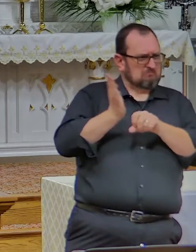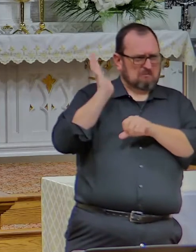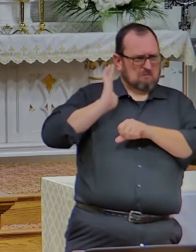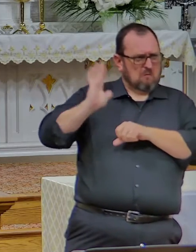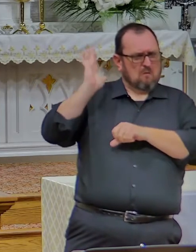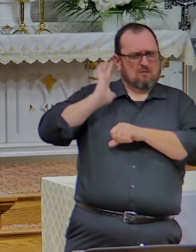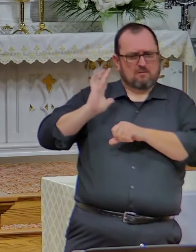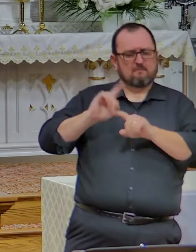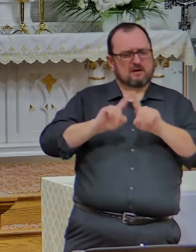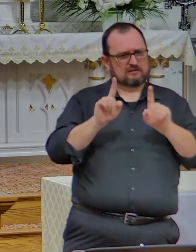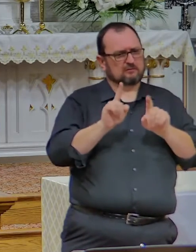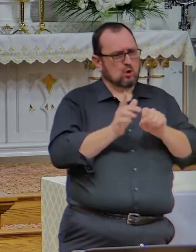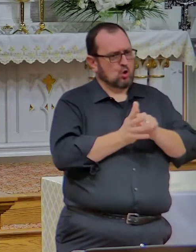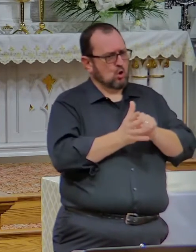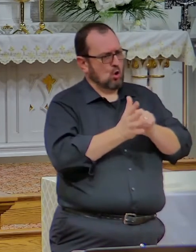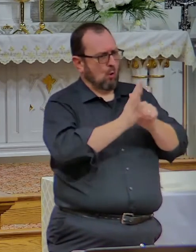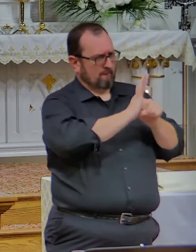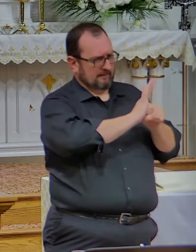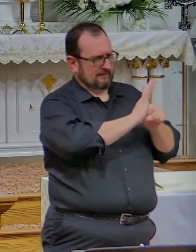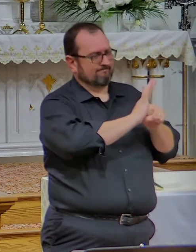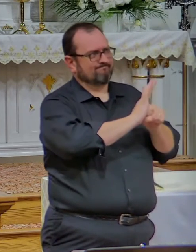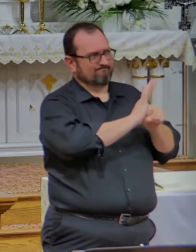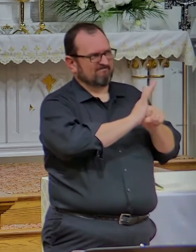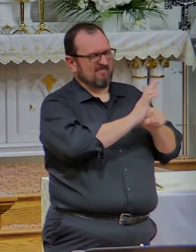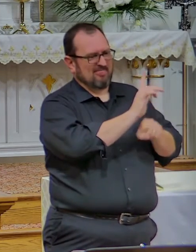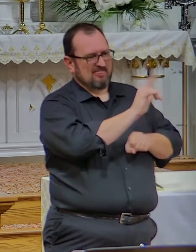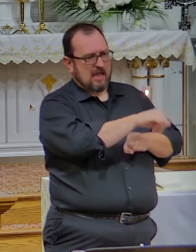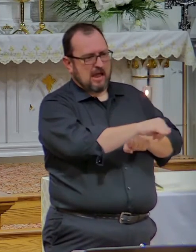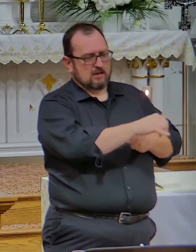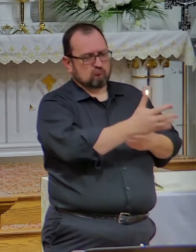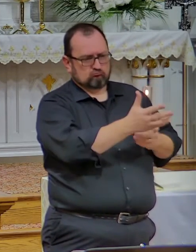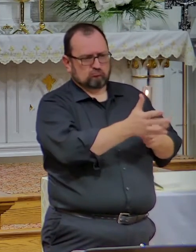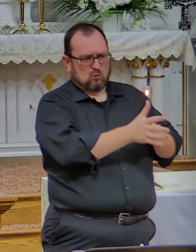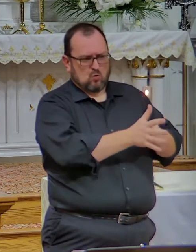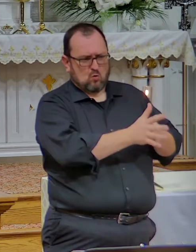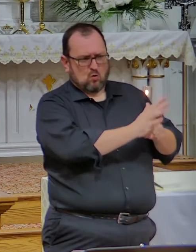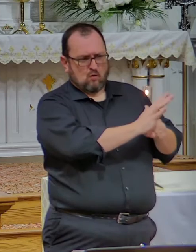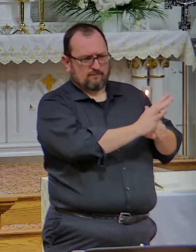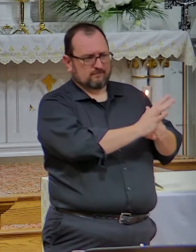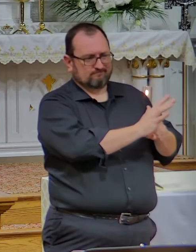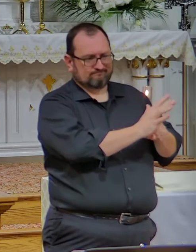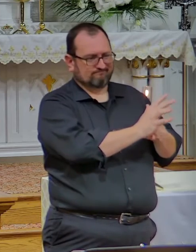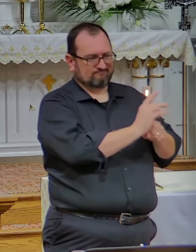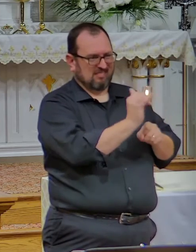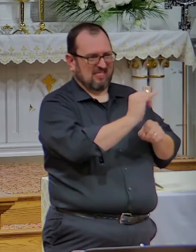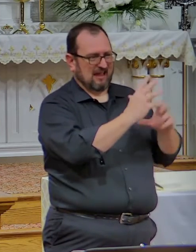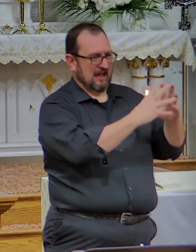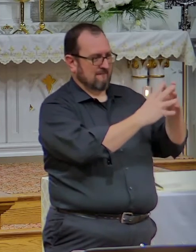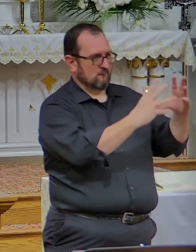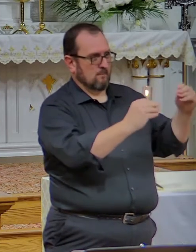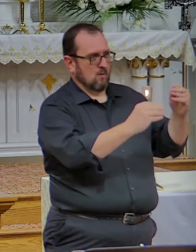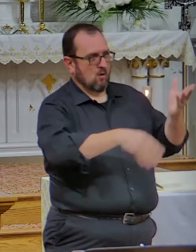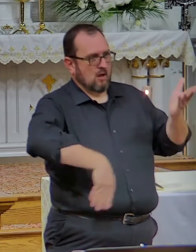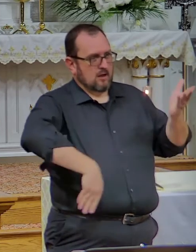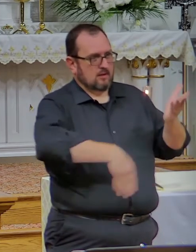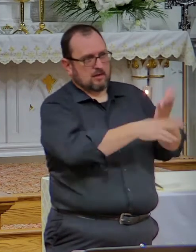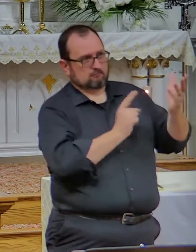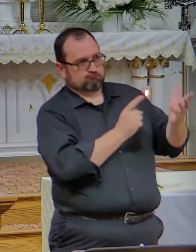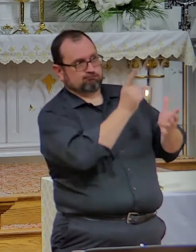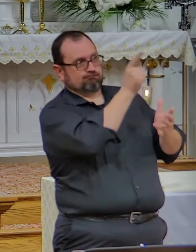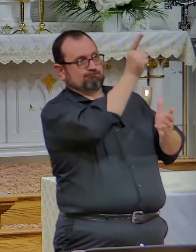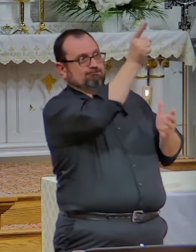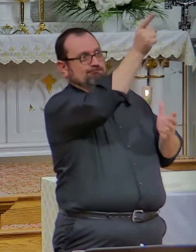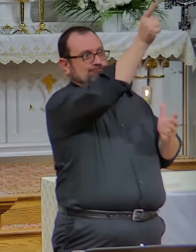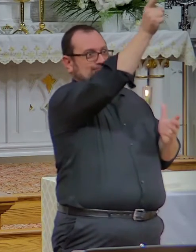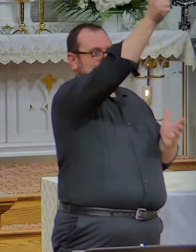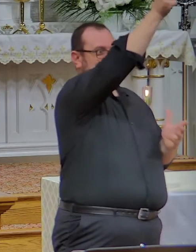football that got kicked not only past the uprights,